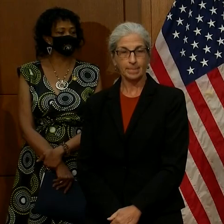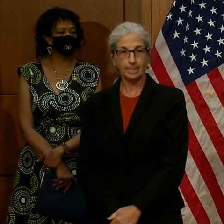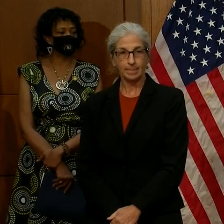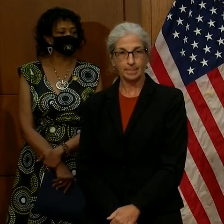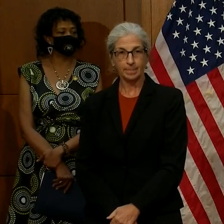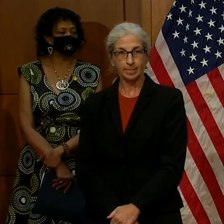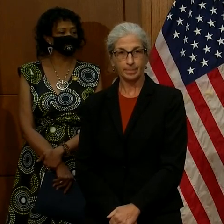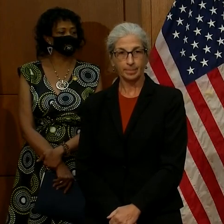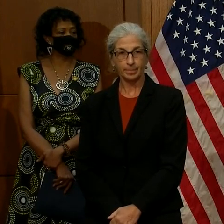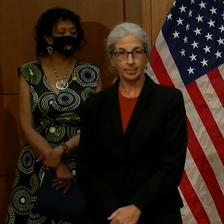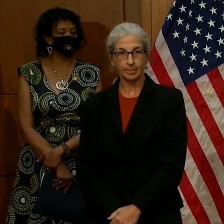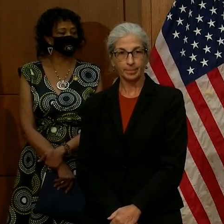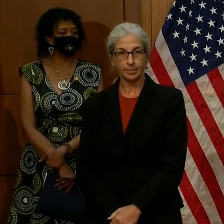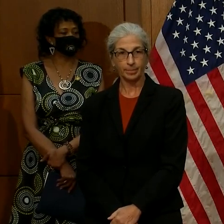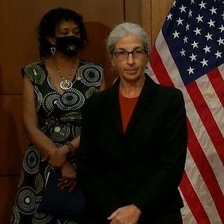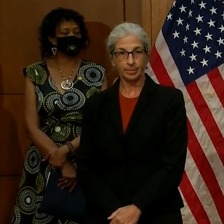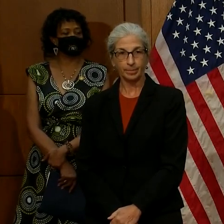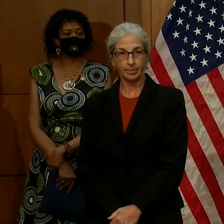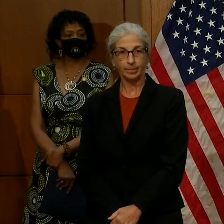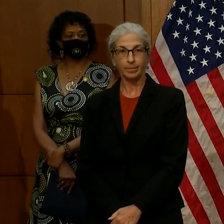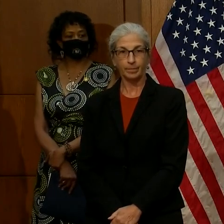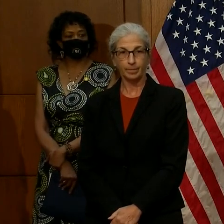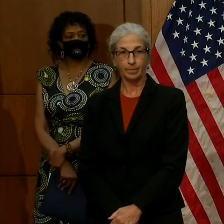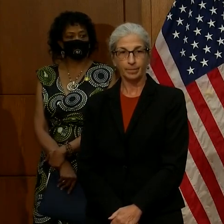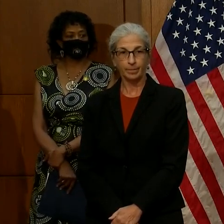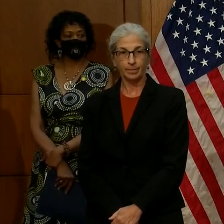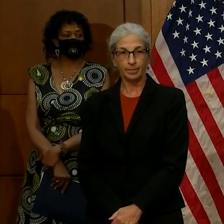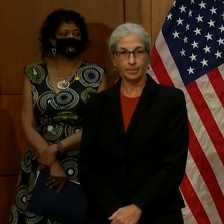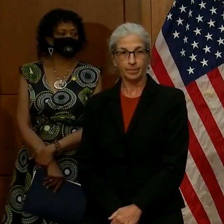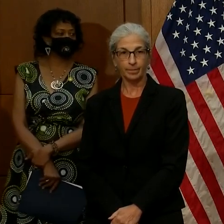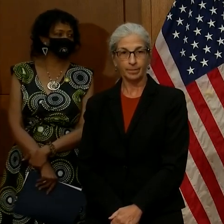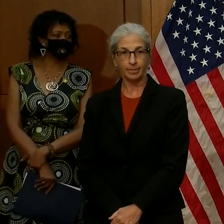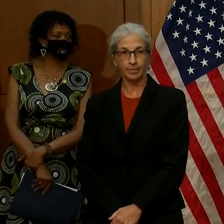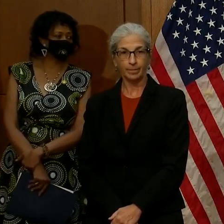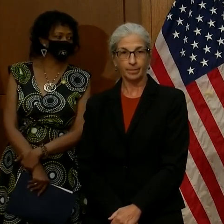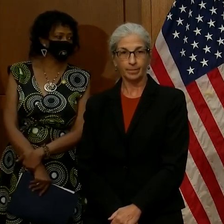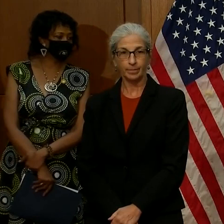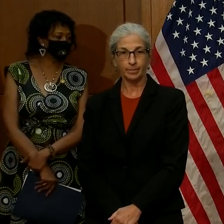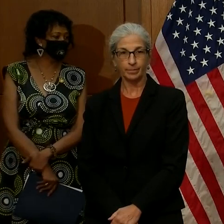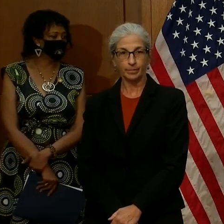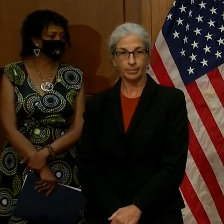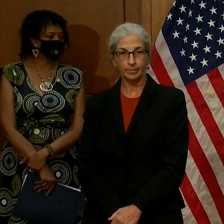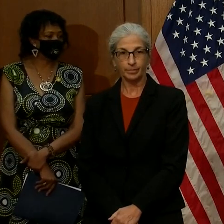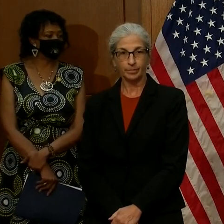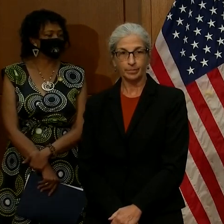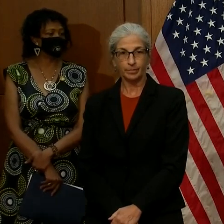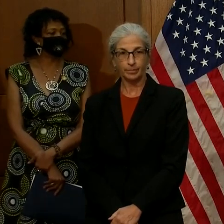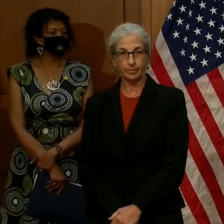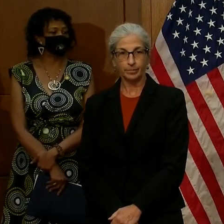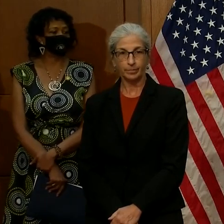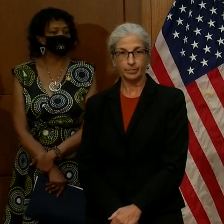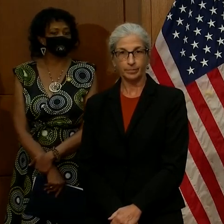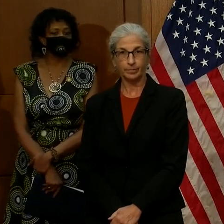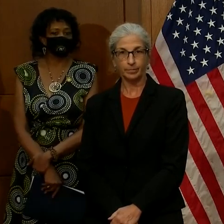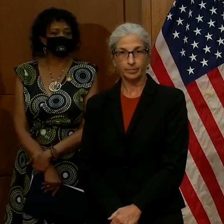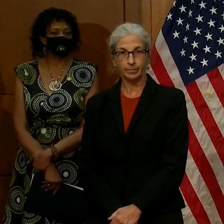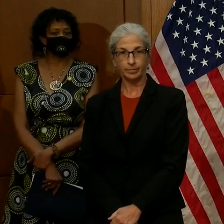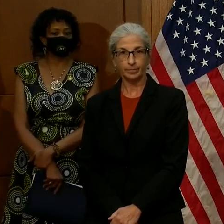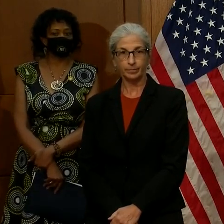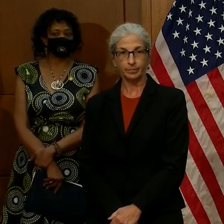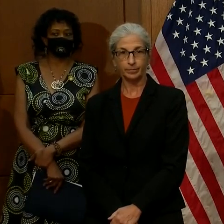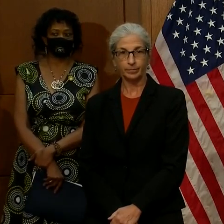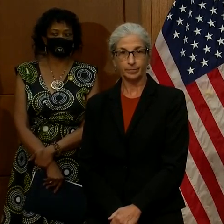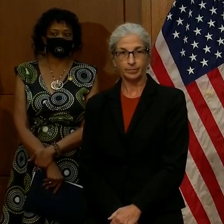the census is critical for the next decade, to know that our communities have funds for the schools, the